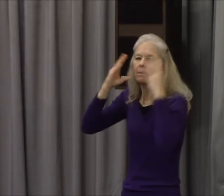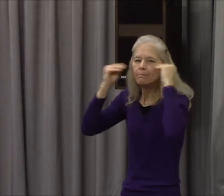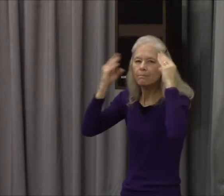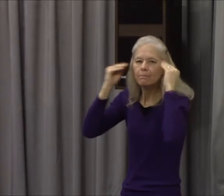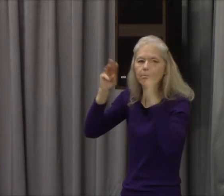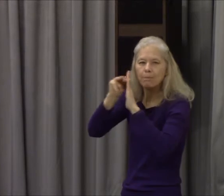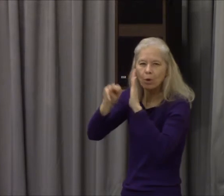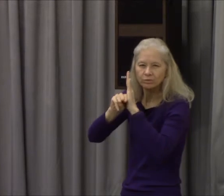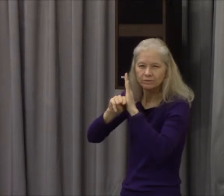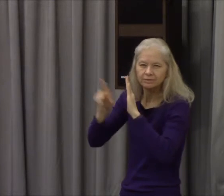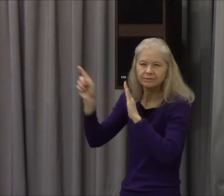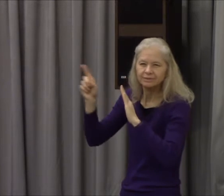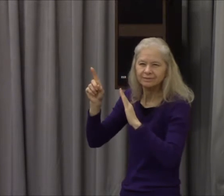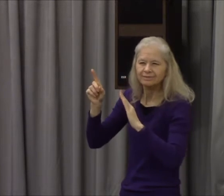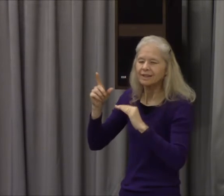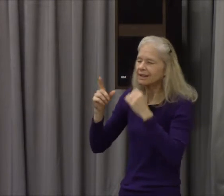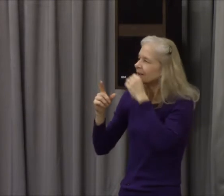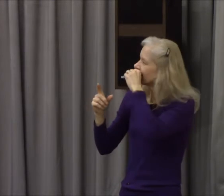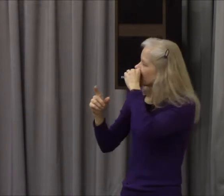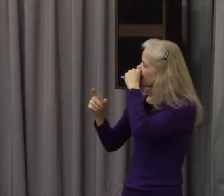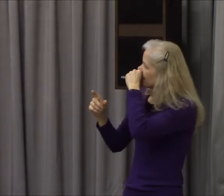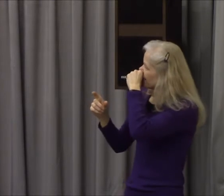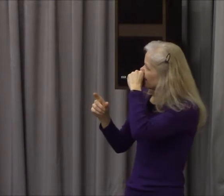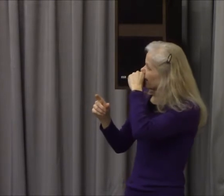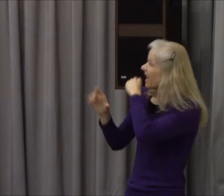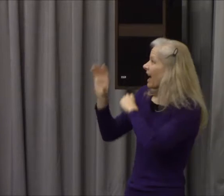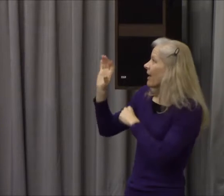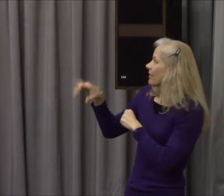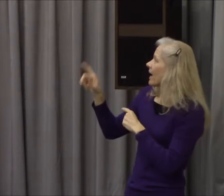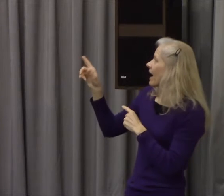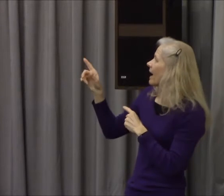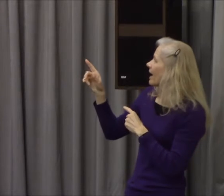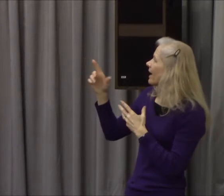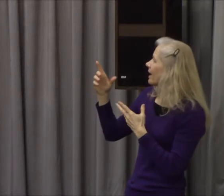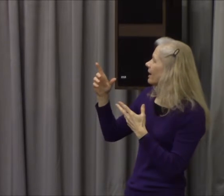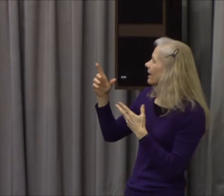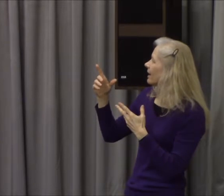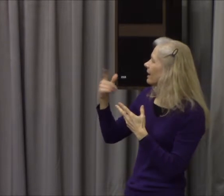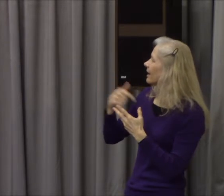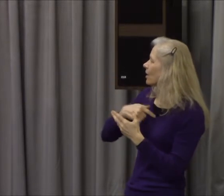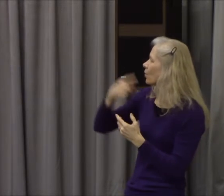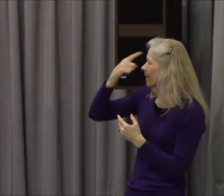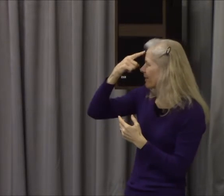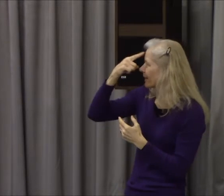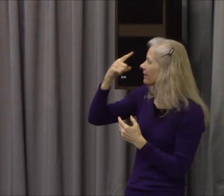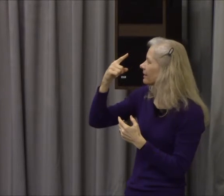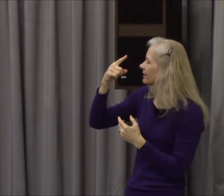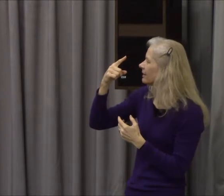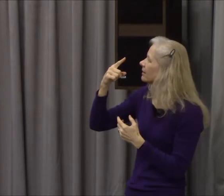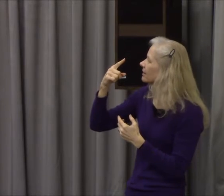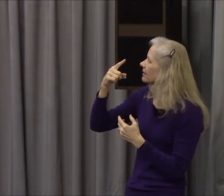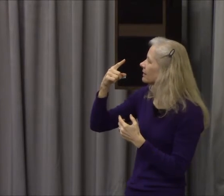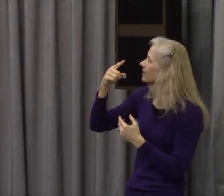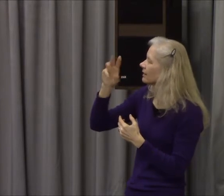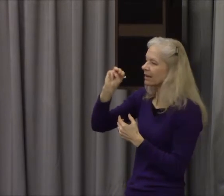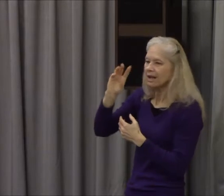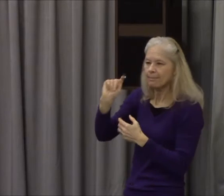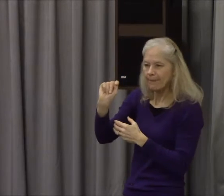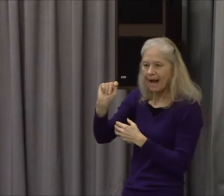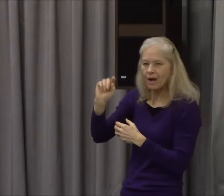the actual location of the biblical Mount Sinai the biblical Mount Sinai was not on the Sinai prince but the